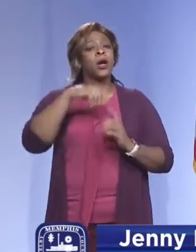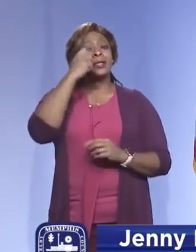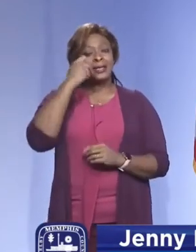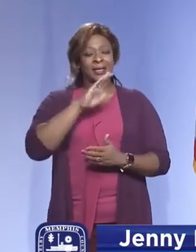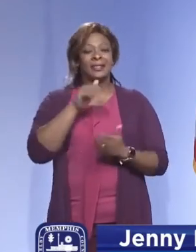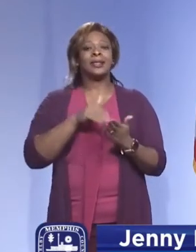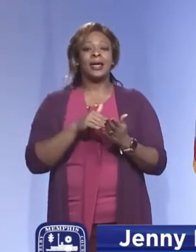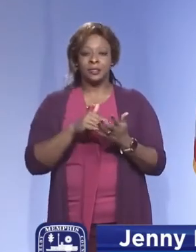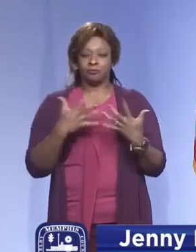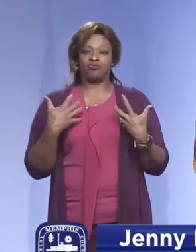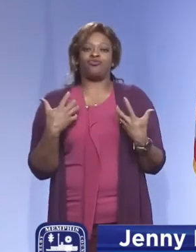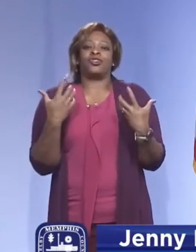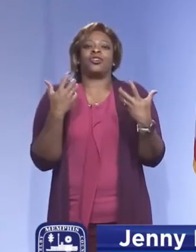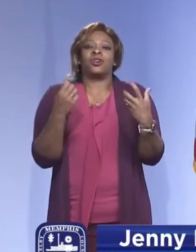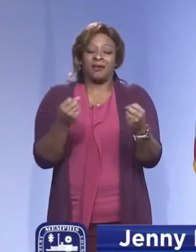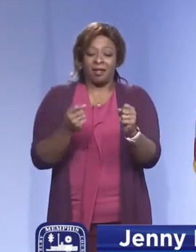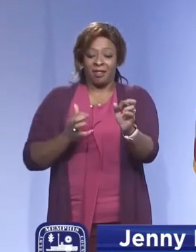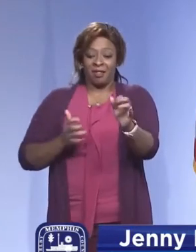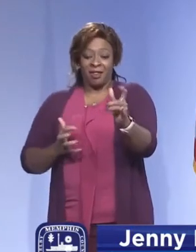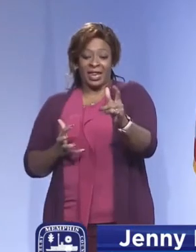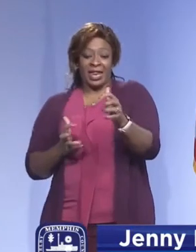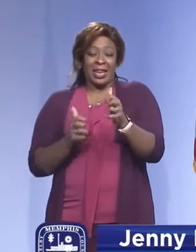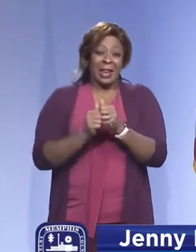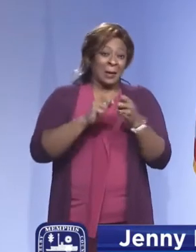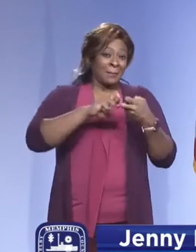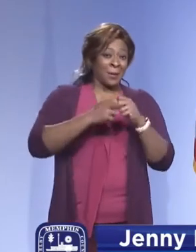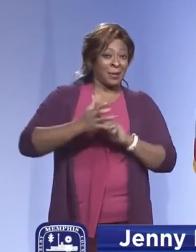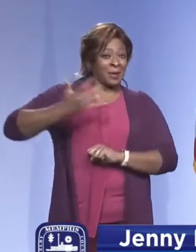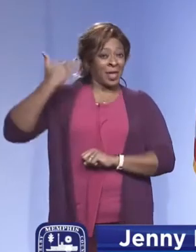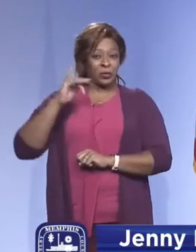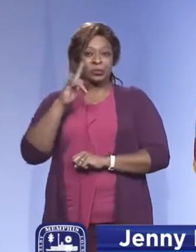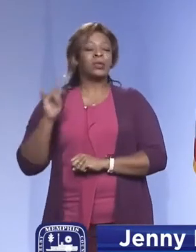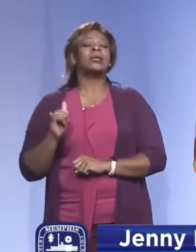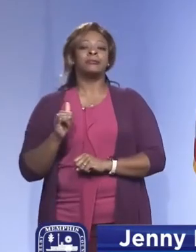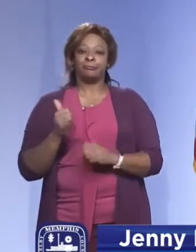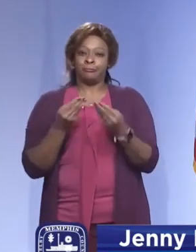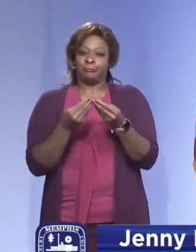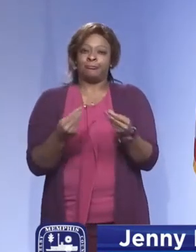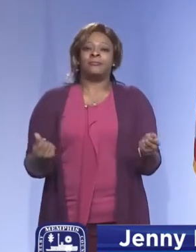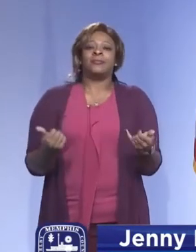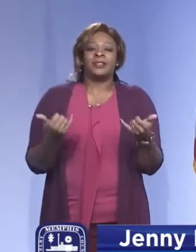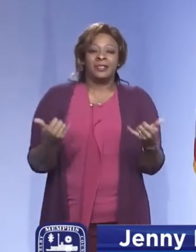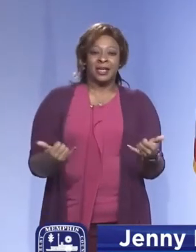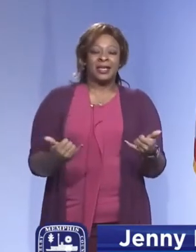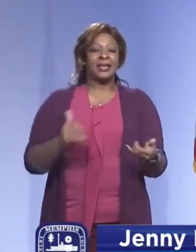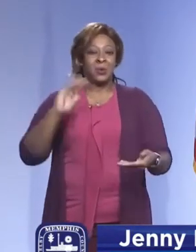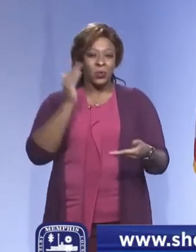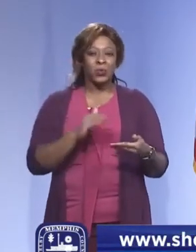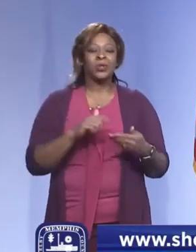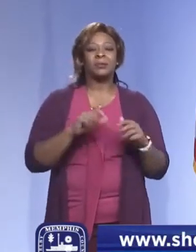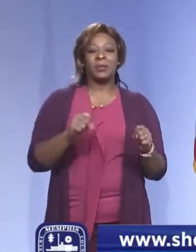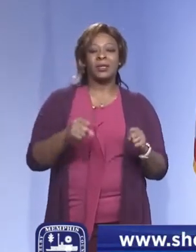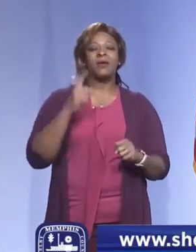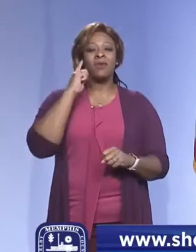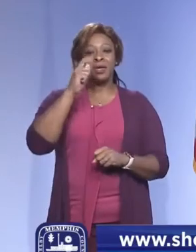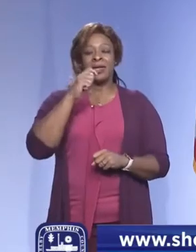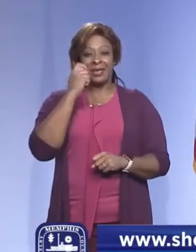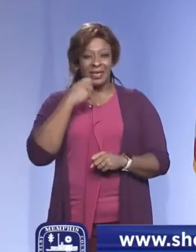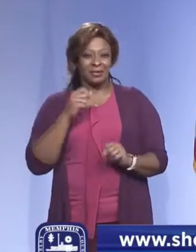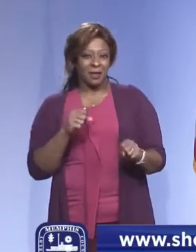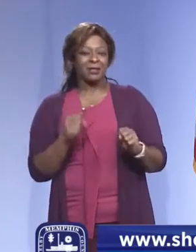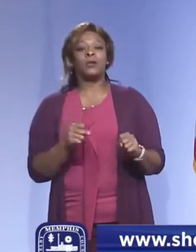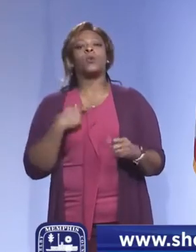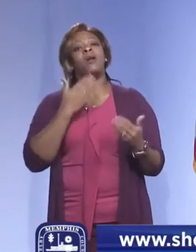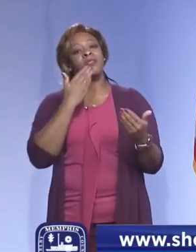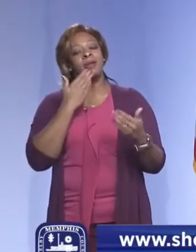have recovered from the issues we experienced in July that created reduced testing capacity. We are very thankful for that and